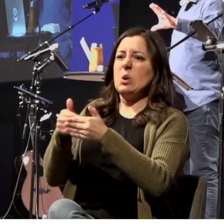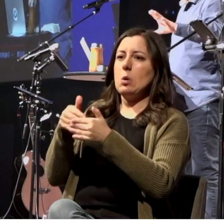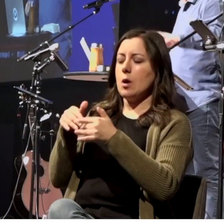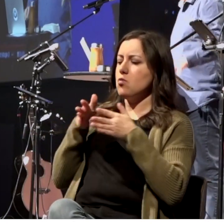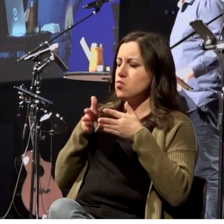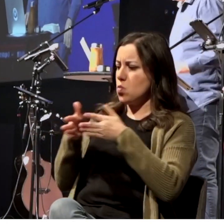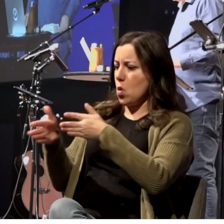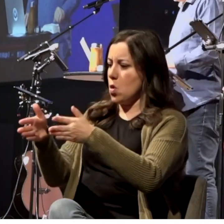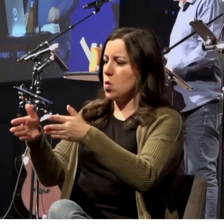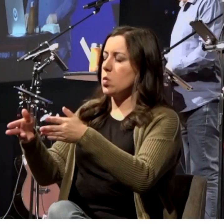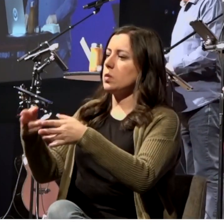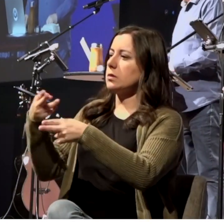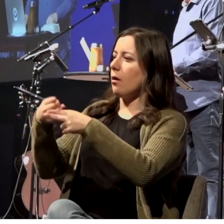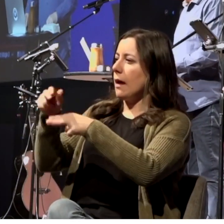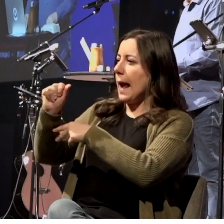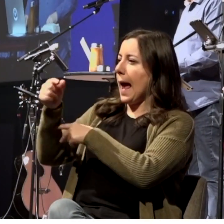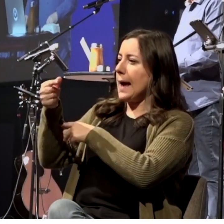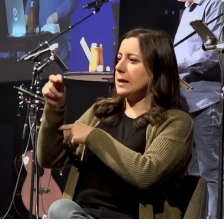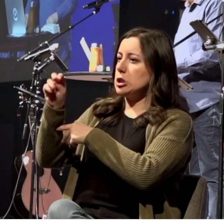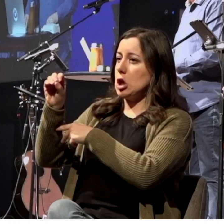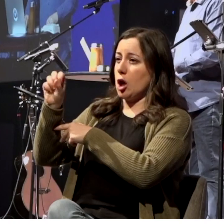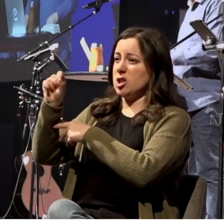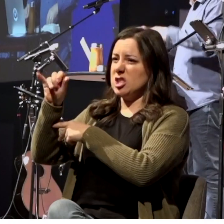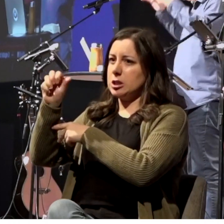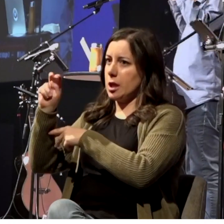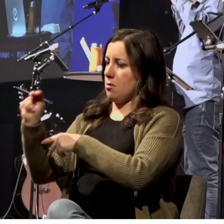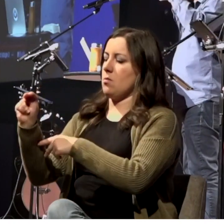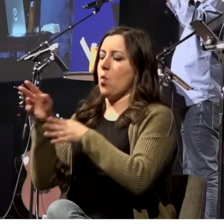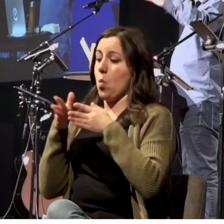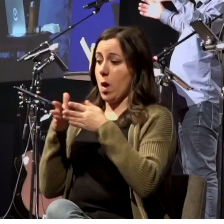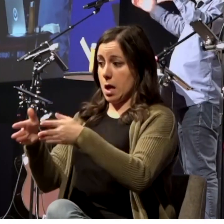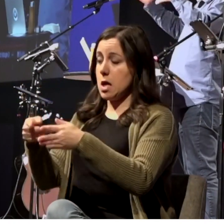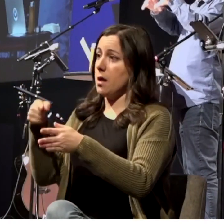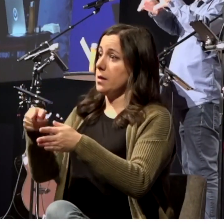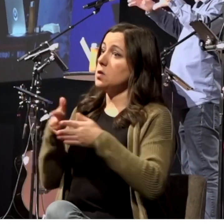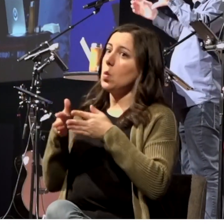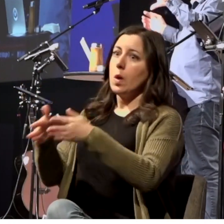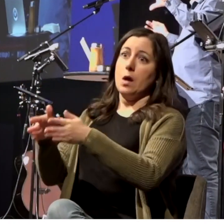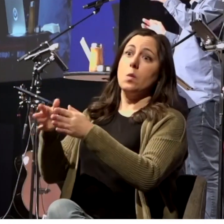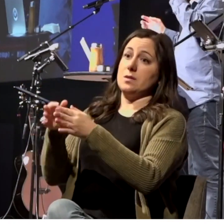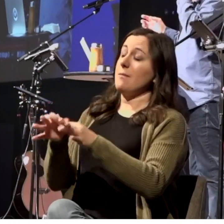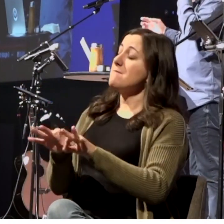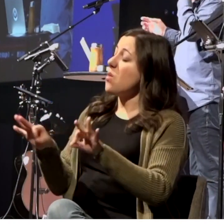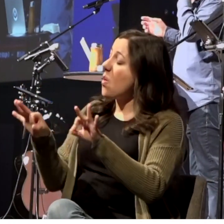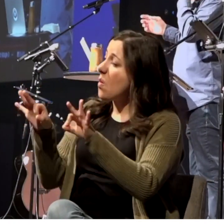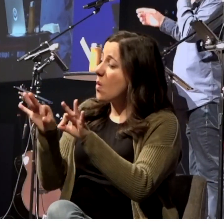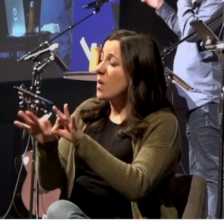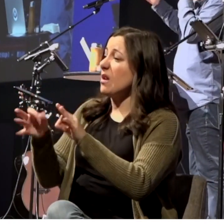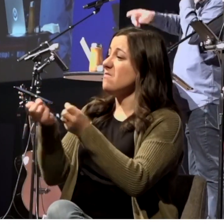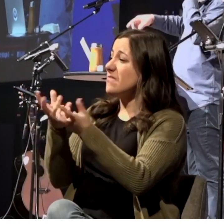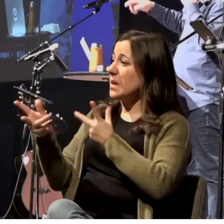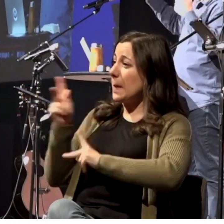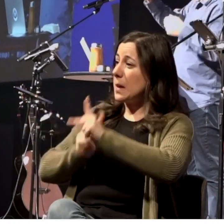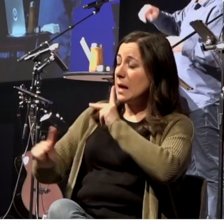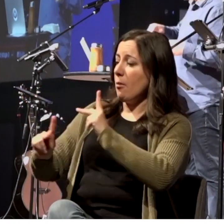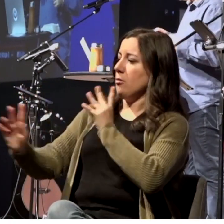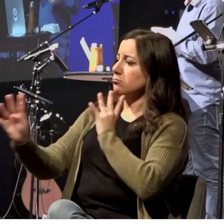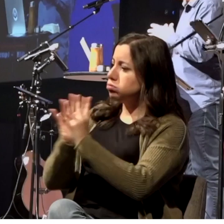Way. And merchants and Roman army used this highway to carry goods and supplies